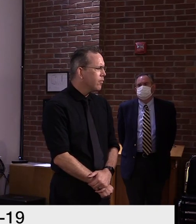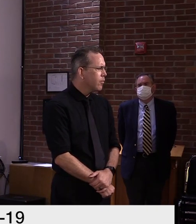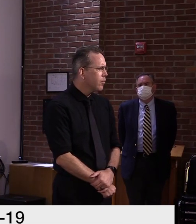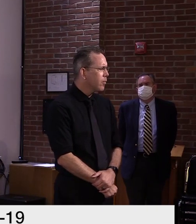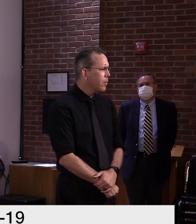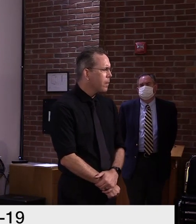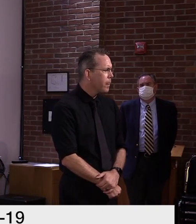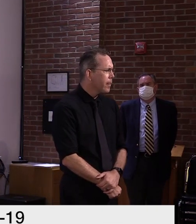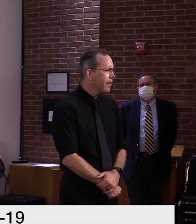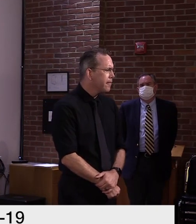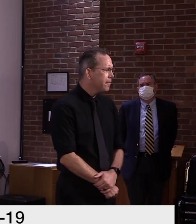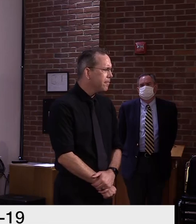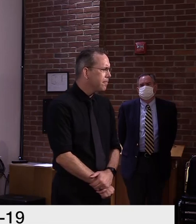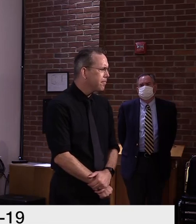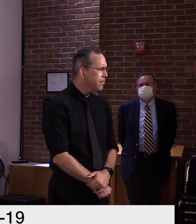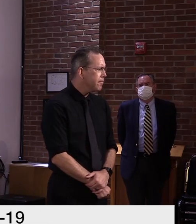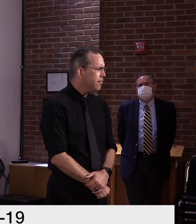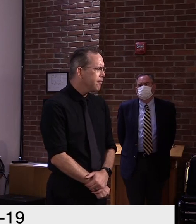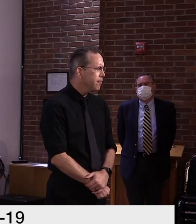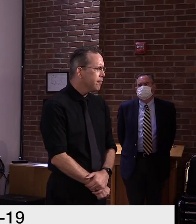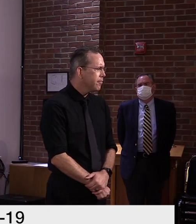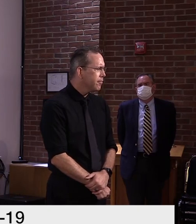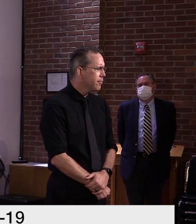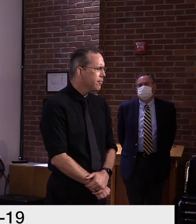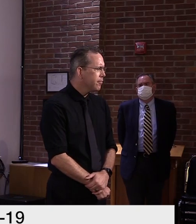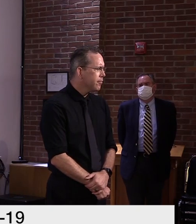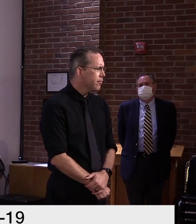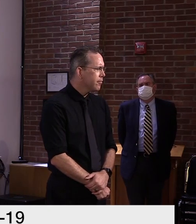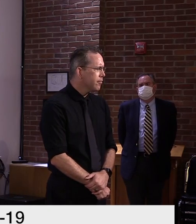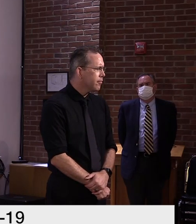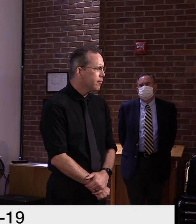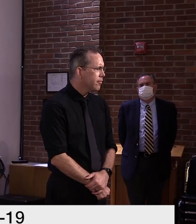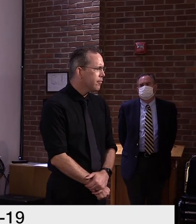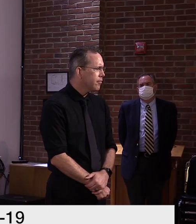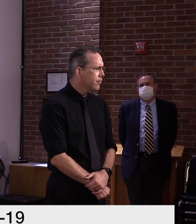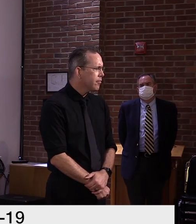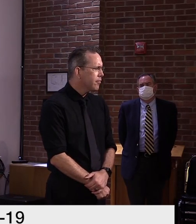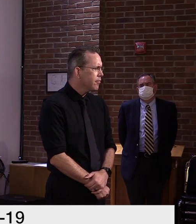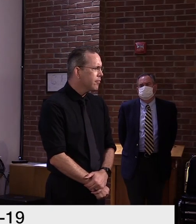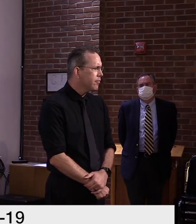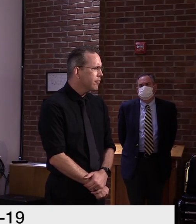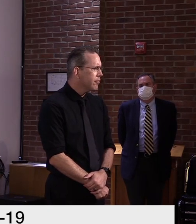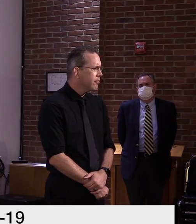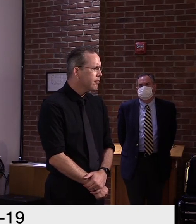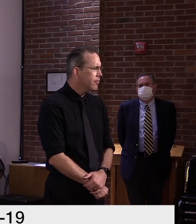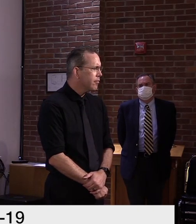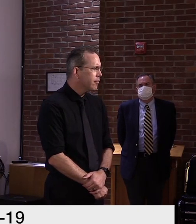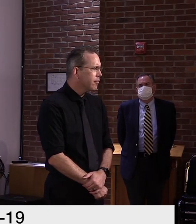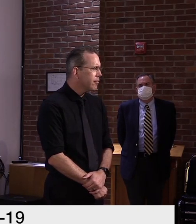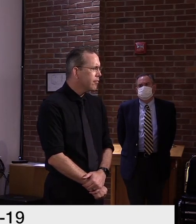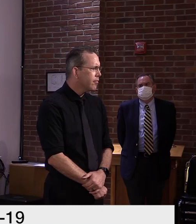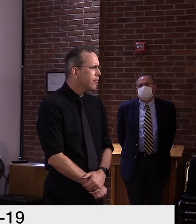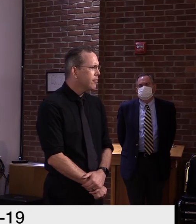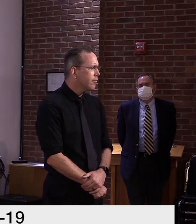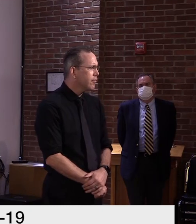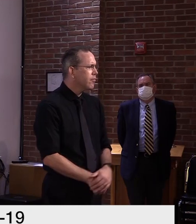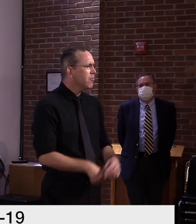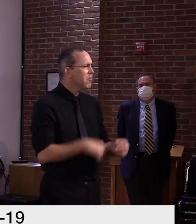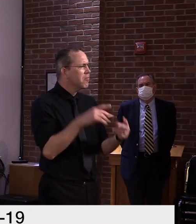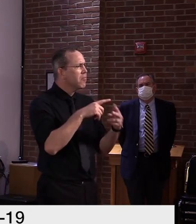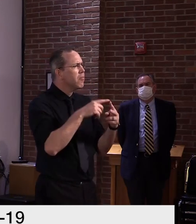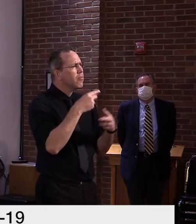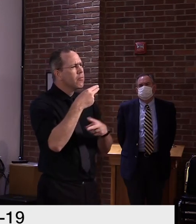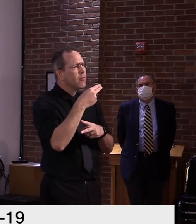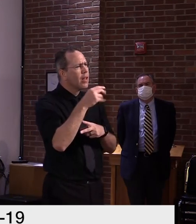safety agency's been reported, uh, or is self-reported, uh, even though I think the Hinesburg and the relevant ones, but.